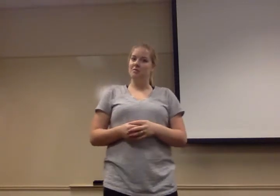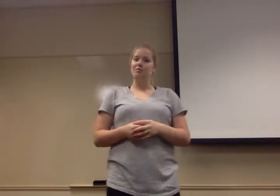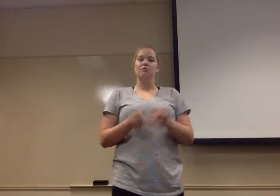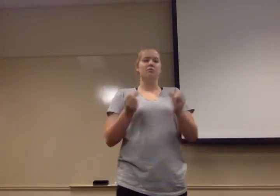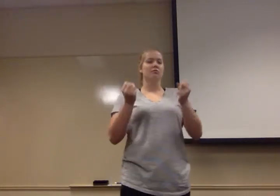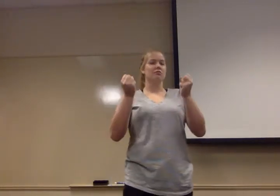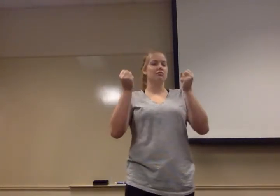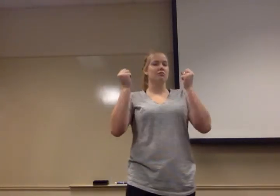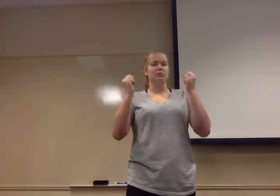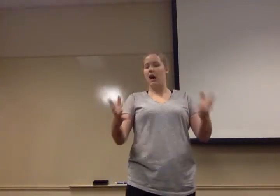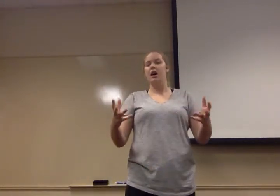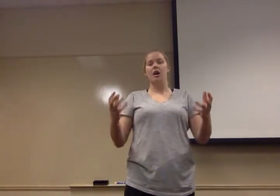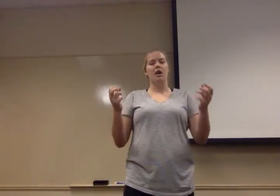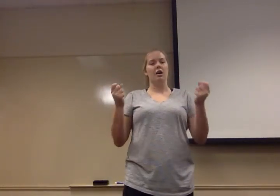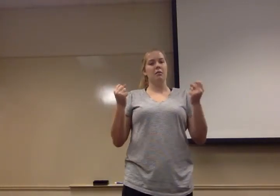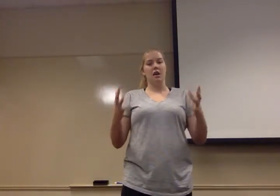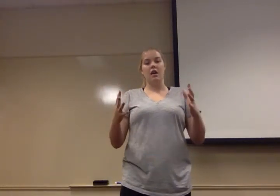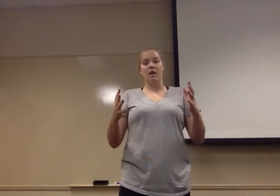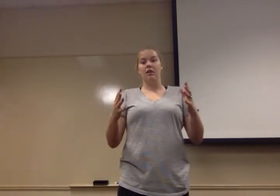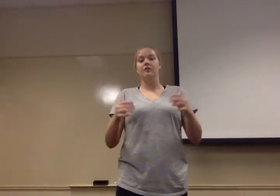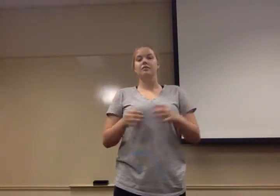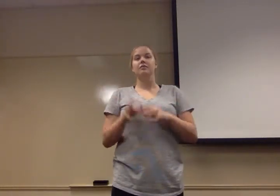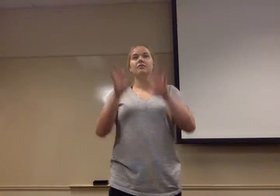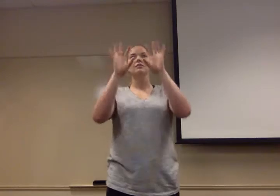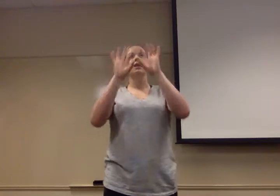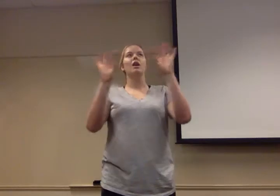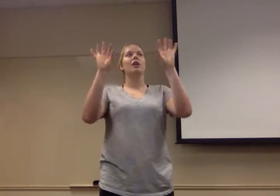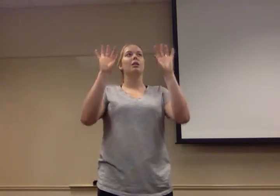And the universe is now significantly more interesting and more complex.